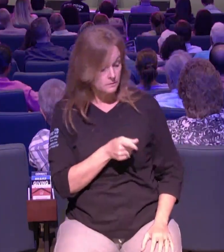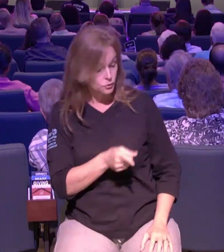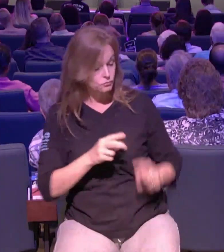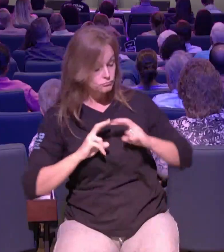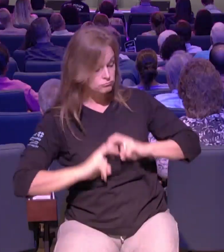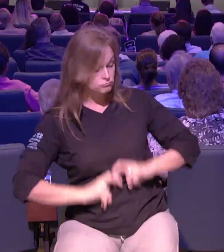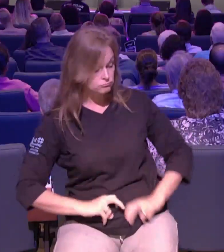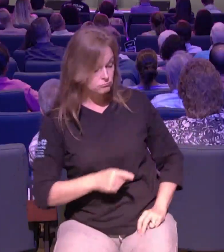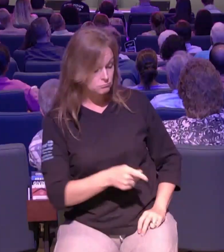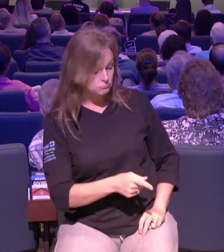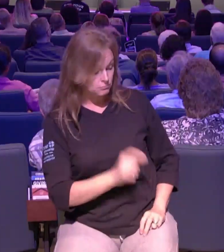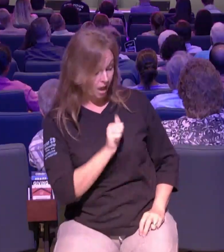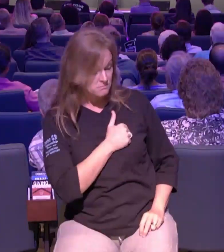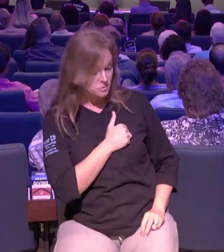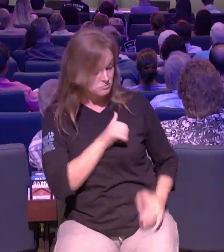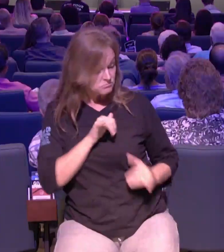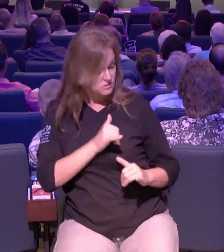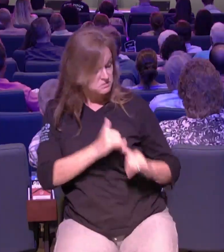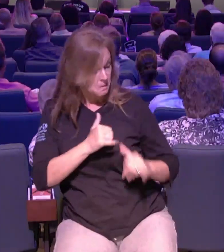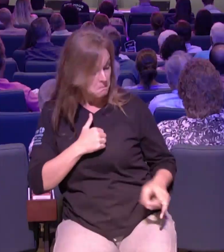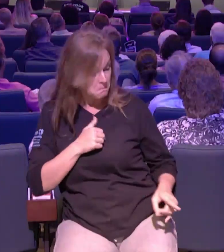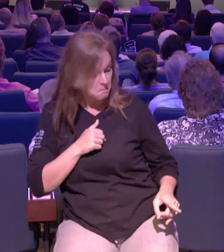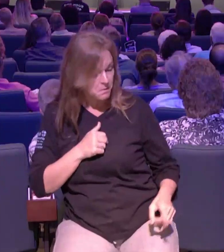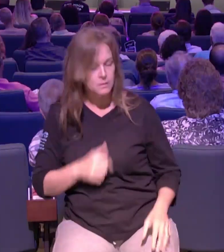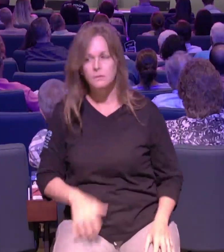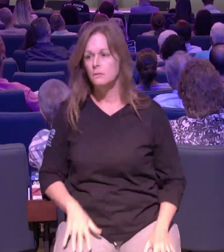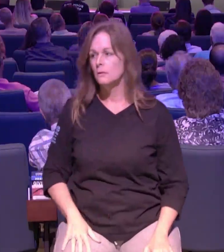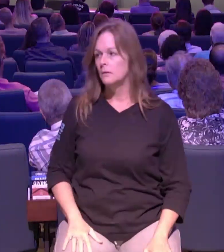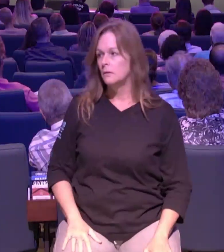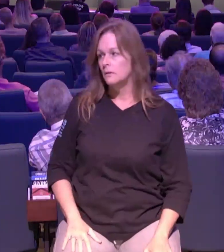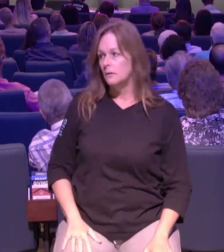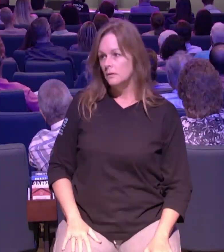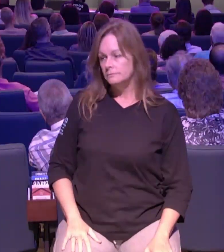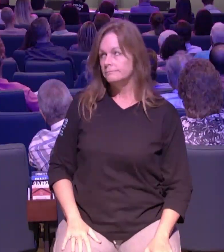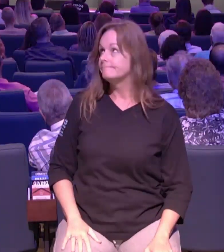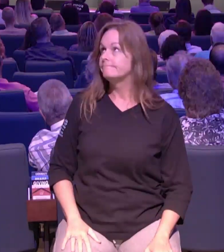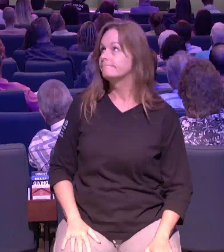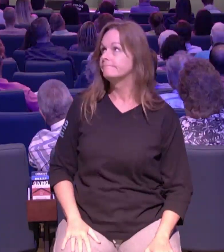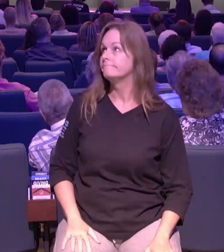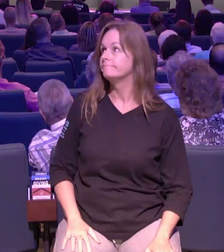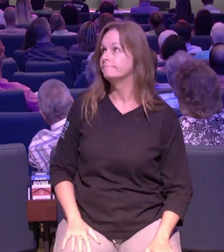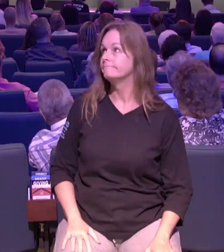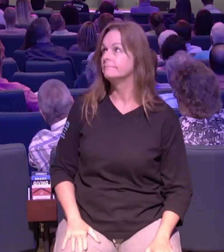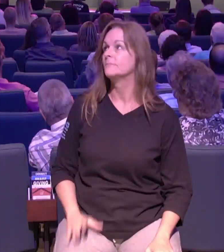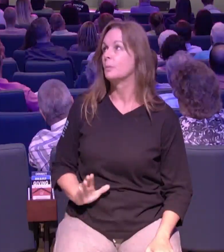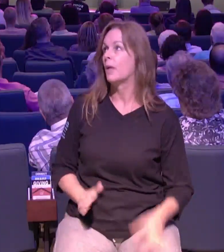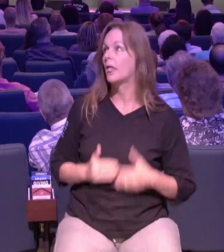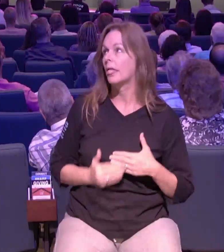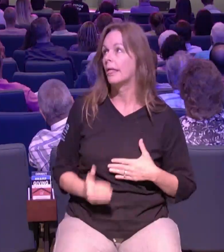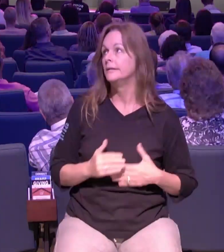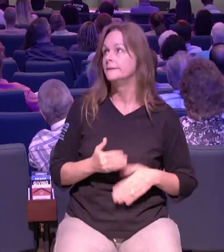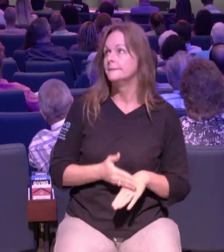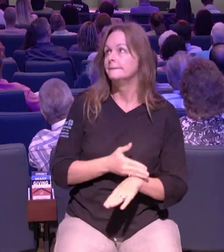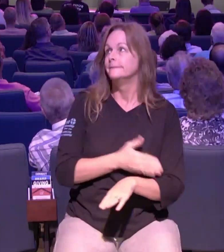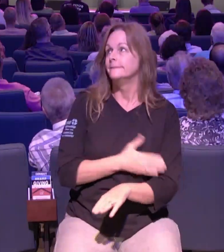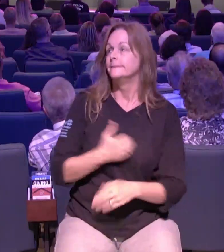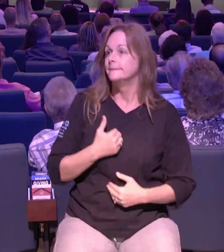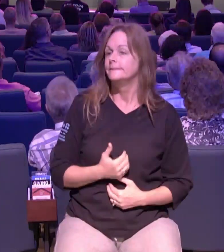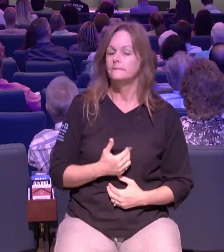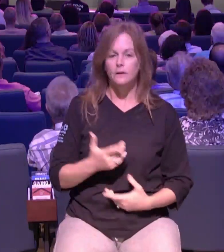everything that i am i want to be a steward of my time of my talents and abilities and of my resources for i want to steward myself for eternity for the things